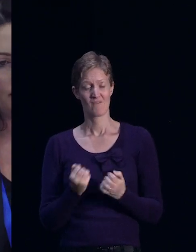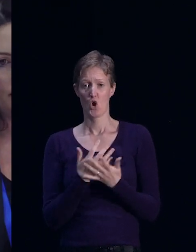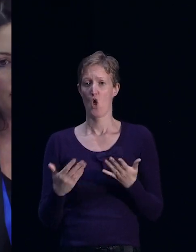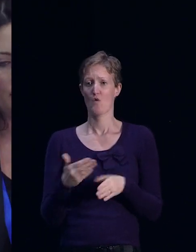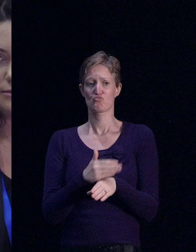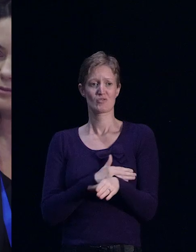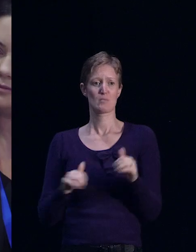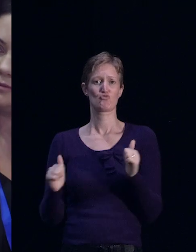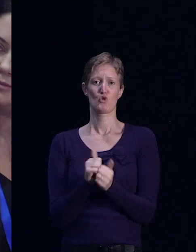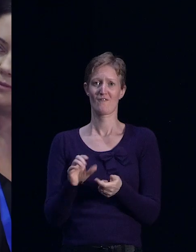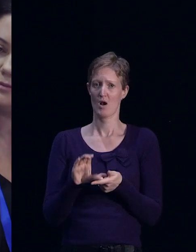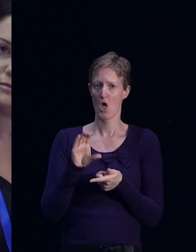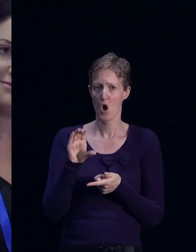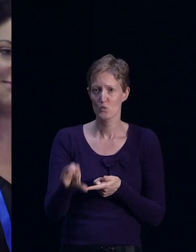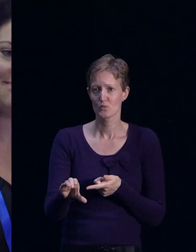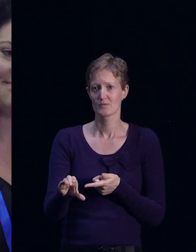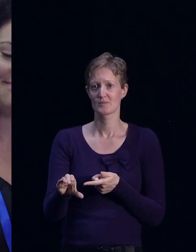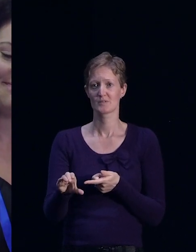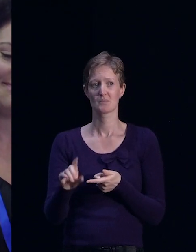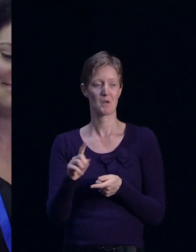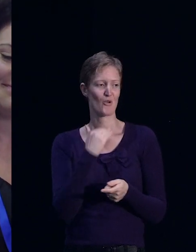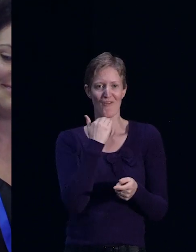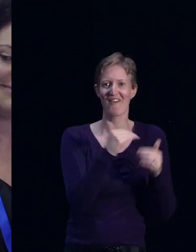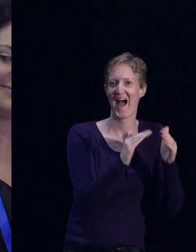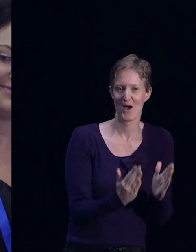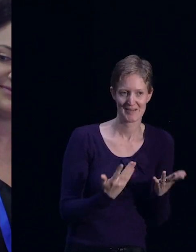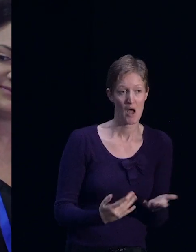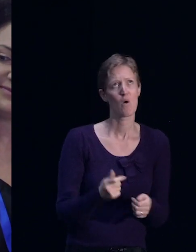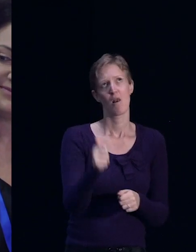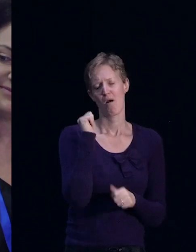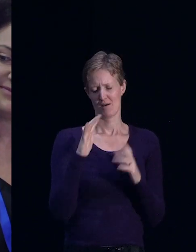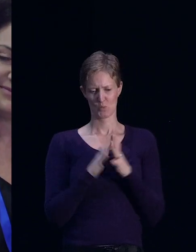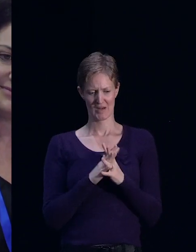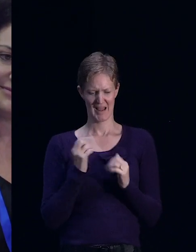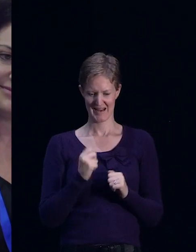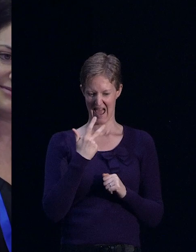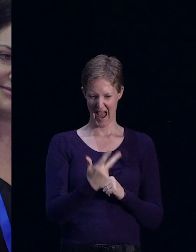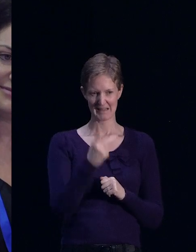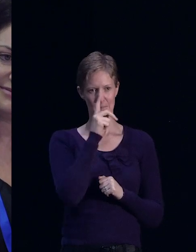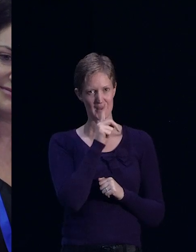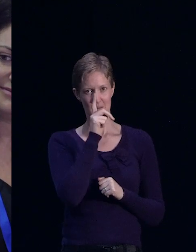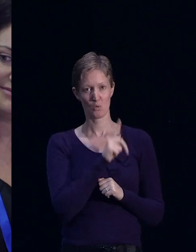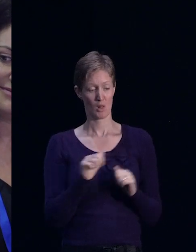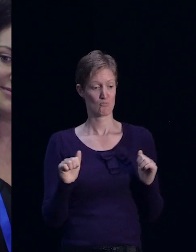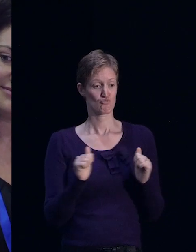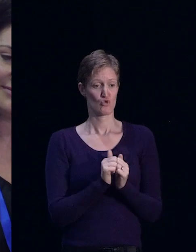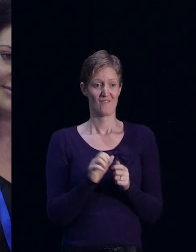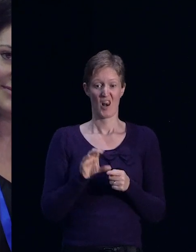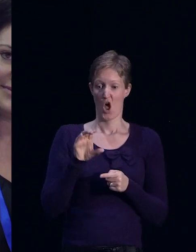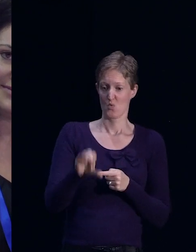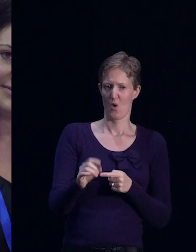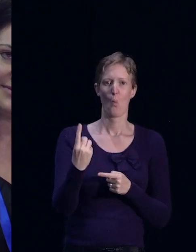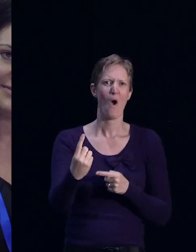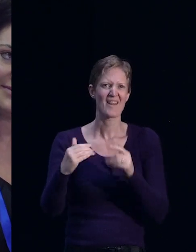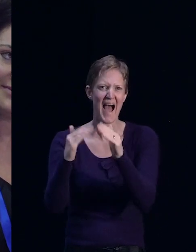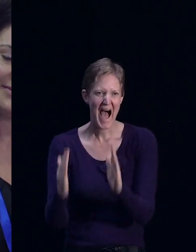loans and it's actually the shortage of supply at the moment. We've got one situation last week. I think we had eight people approve a loan for the same property.